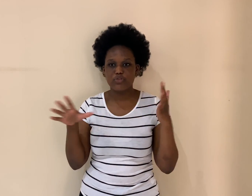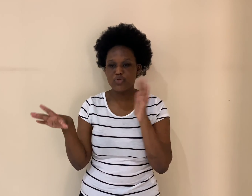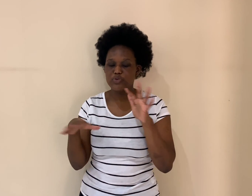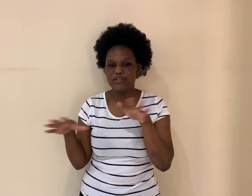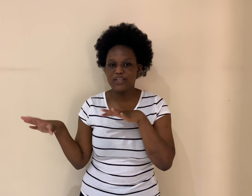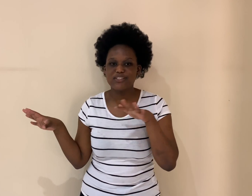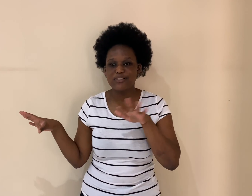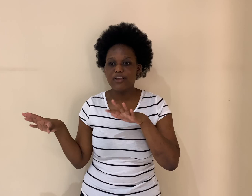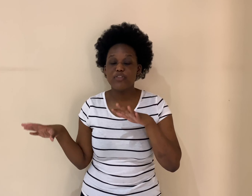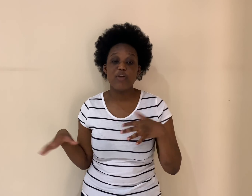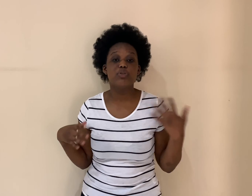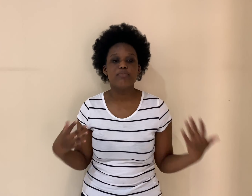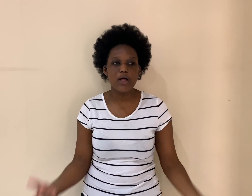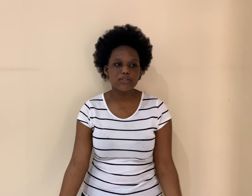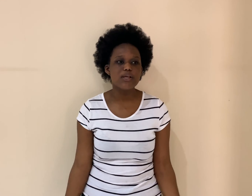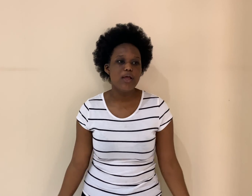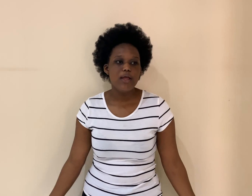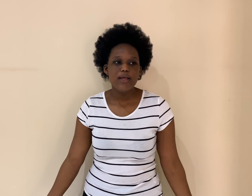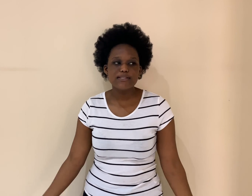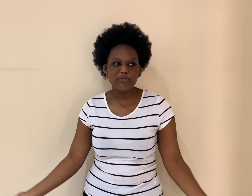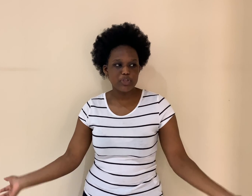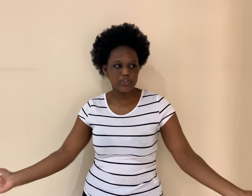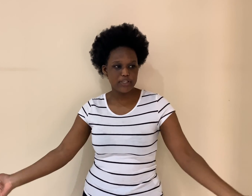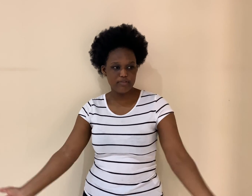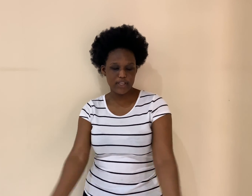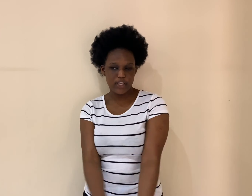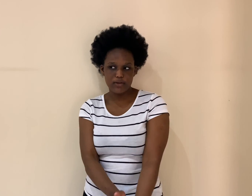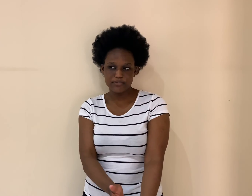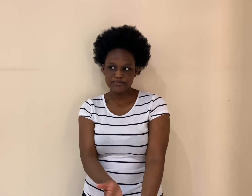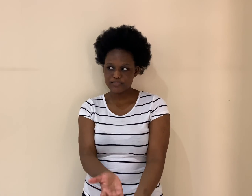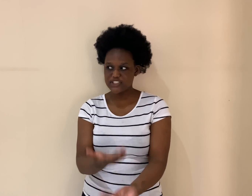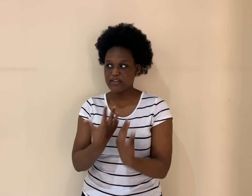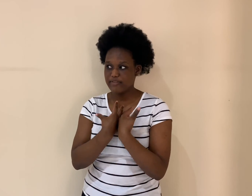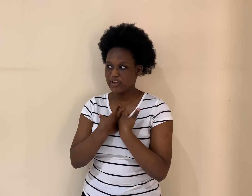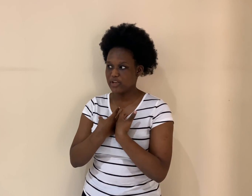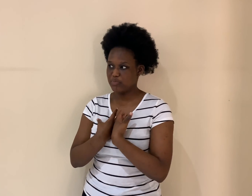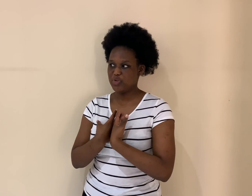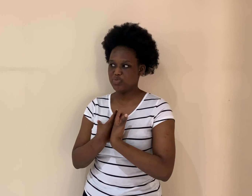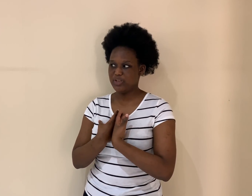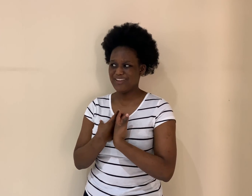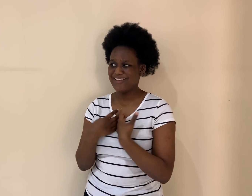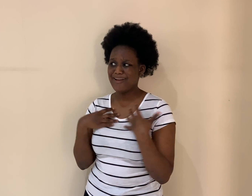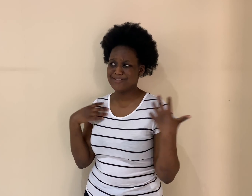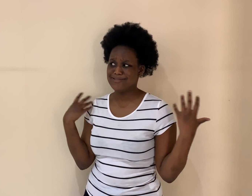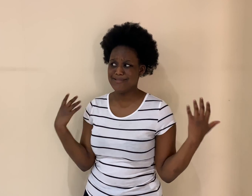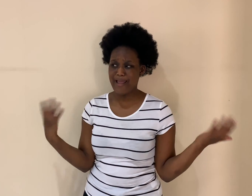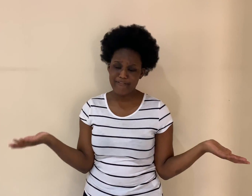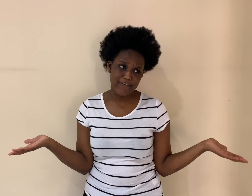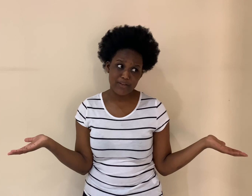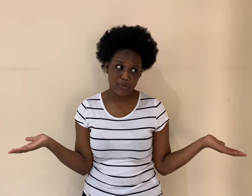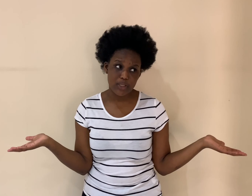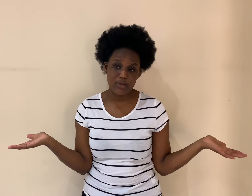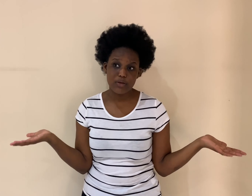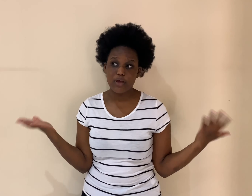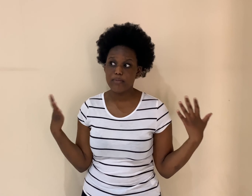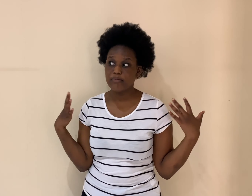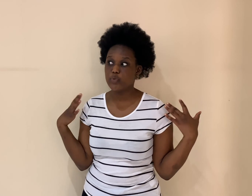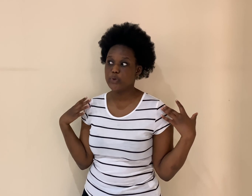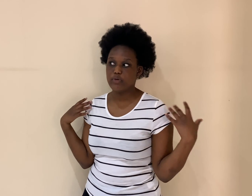those things, they will melt. And someone living in South Africa like me would be like, how does that affect me? Um, we don't